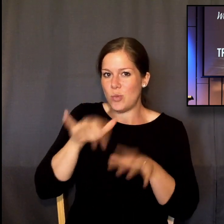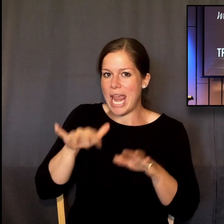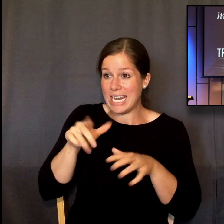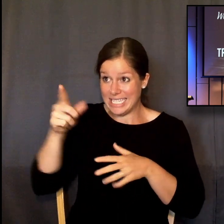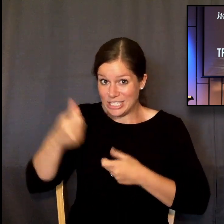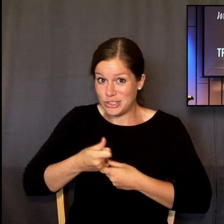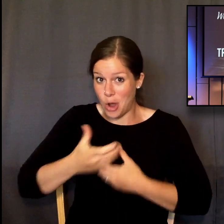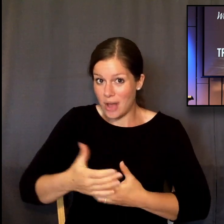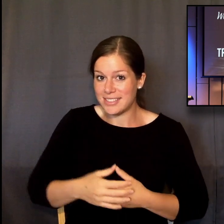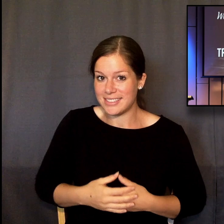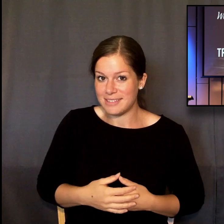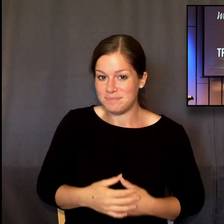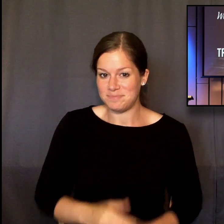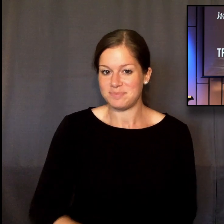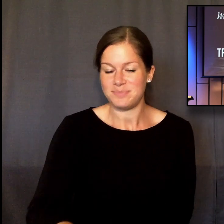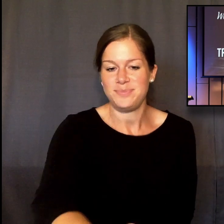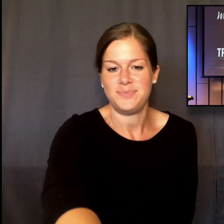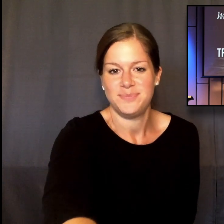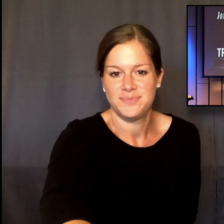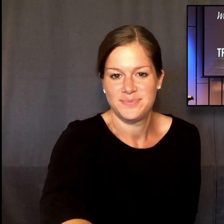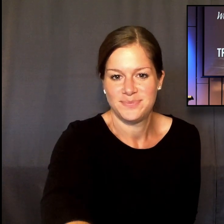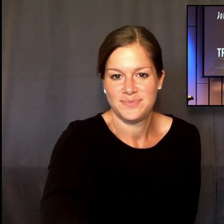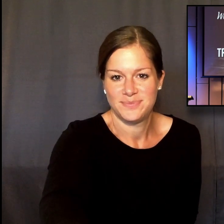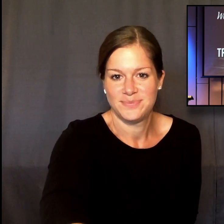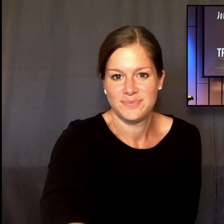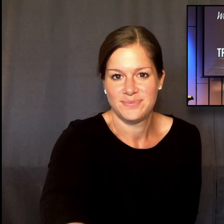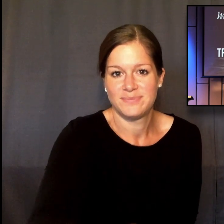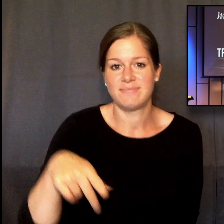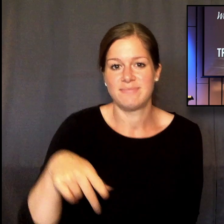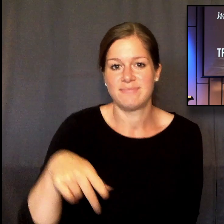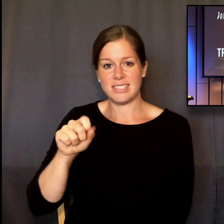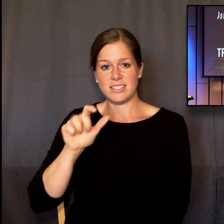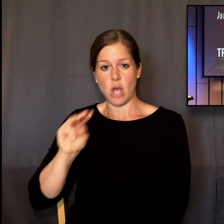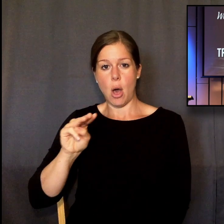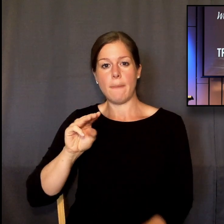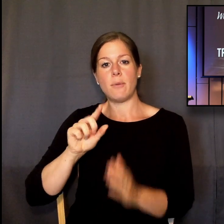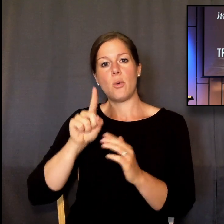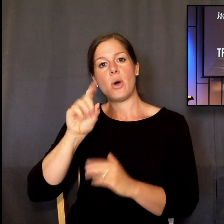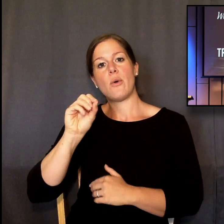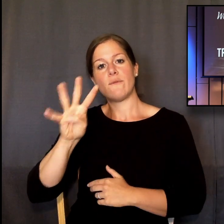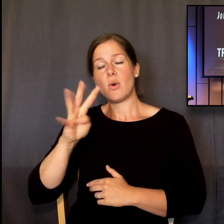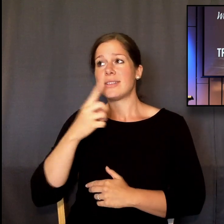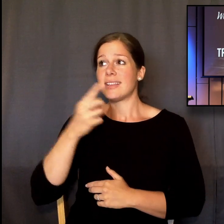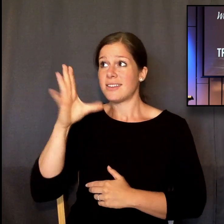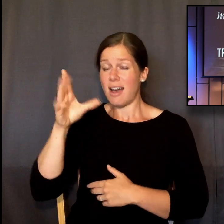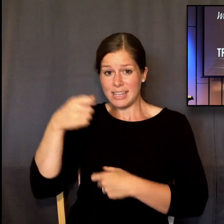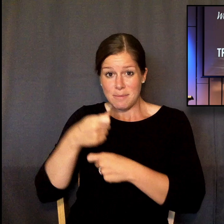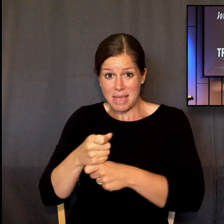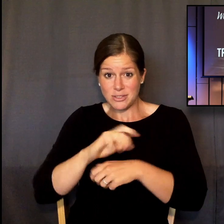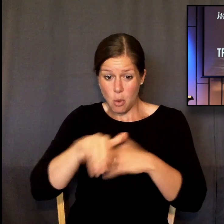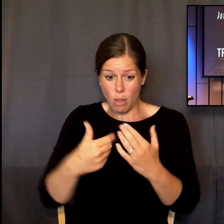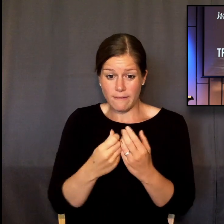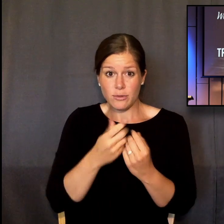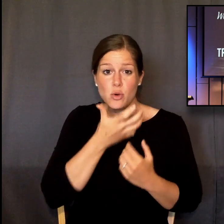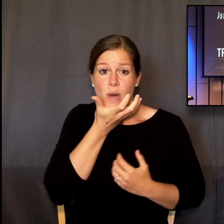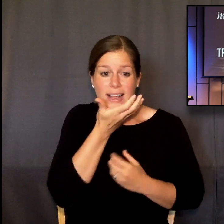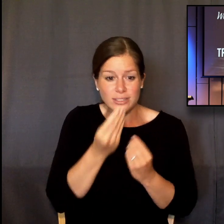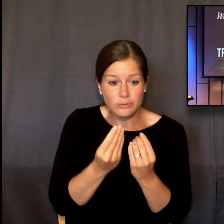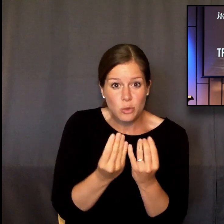it says God had not caused it to rain. That's what the Bible says. Psalm 104 says God makes the grass grow. Acts 14